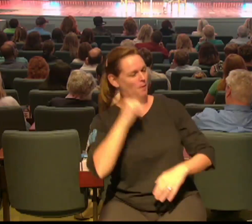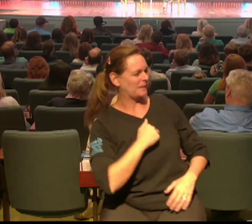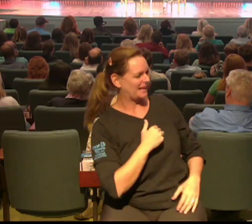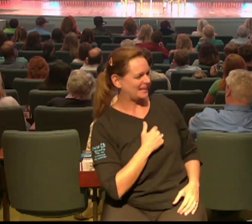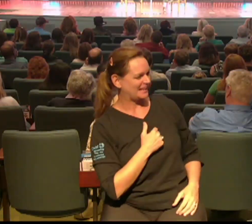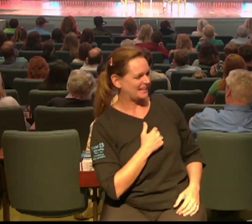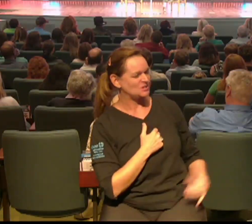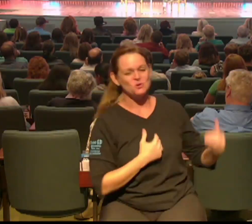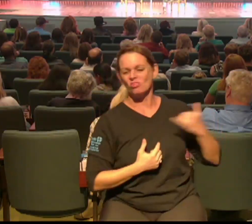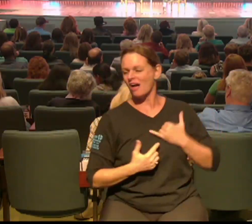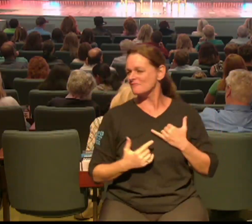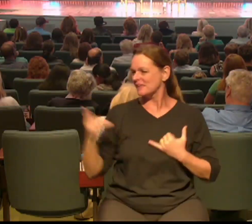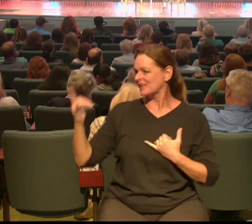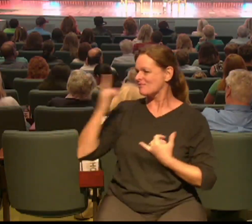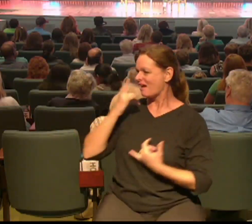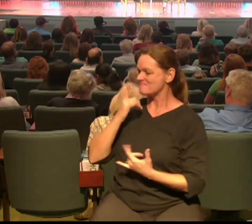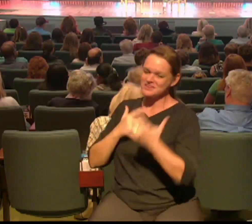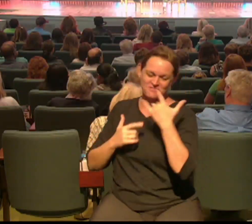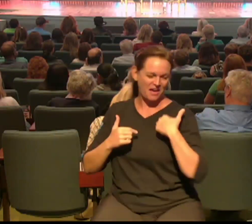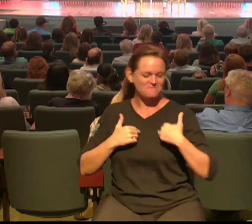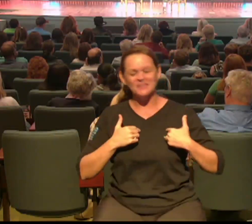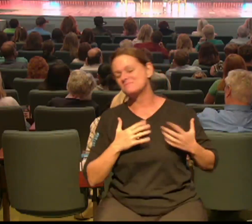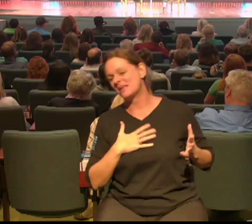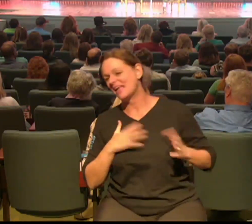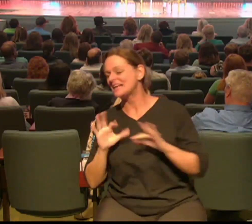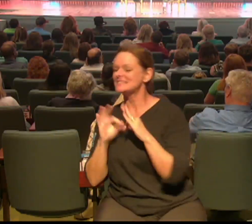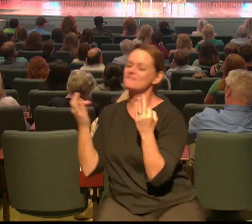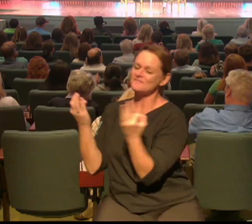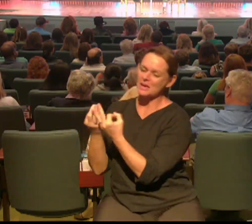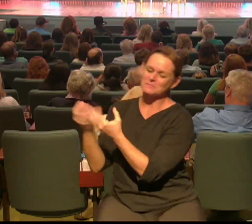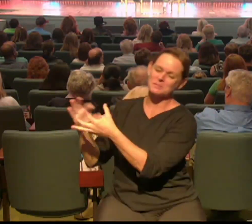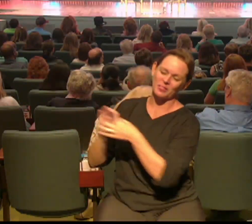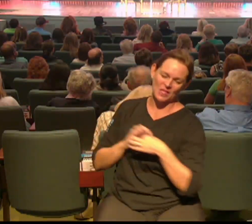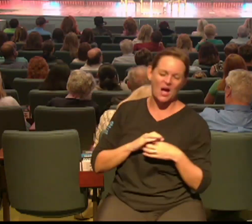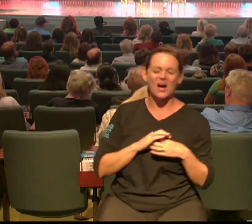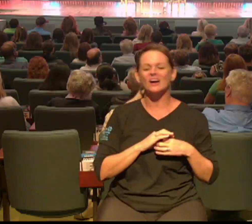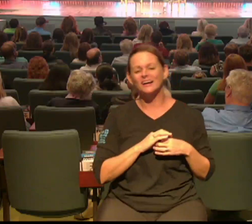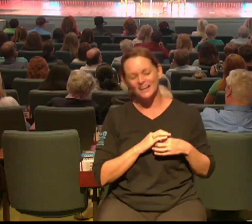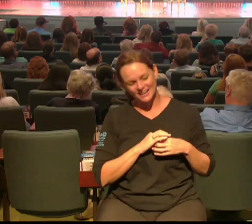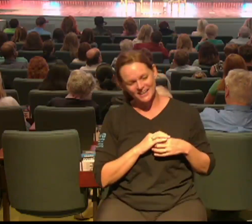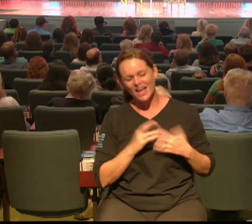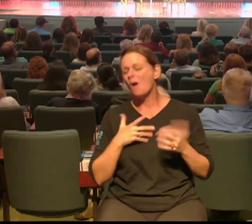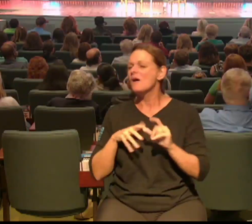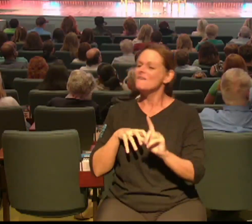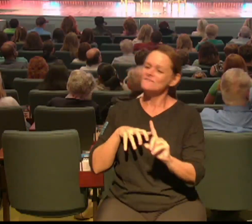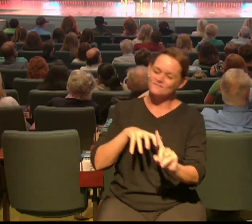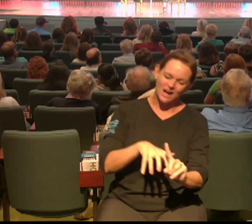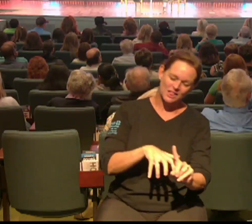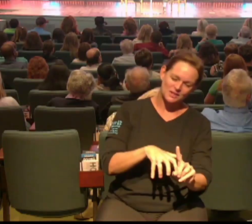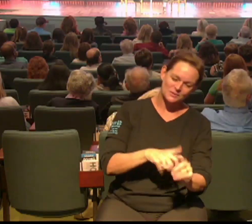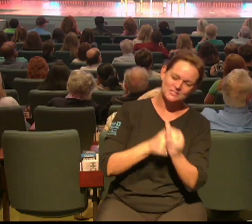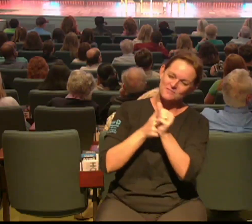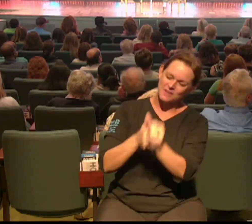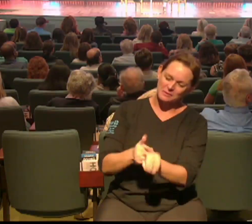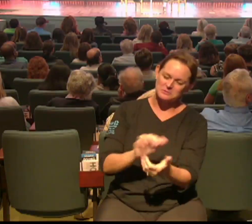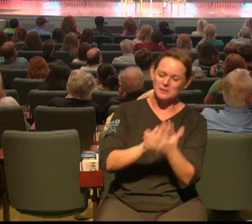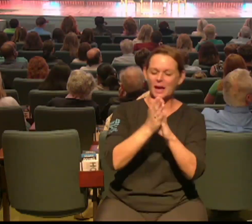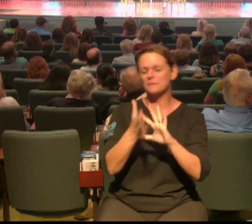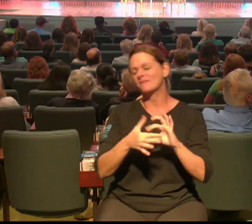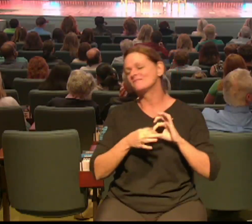a building you walk into it's the family that you can belong to this is where followers can become family but I